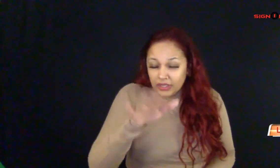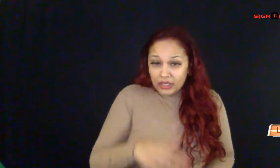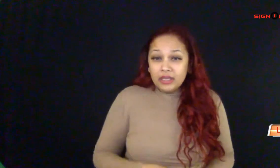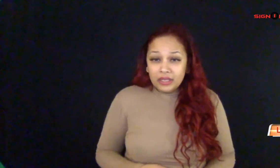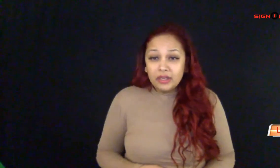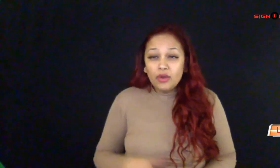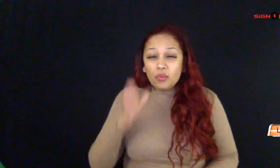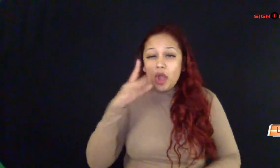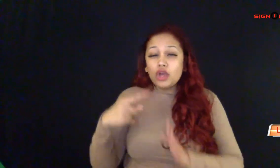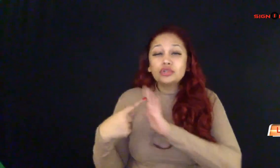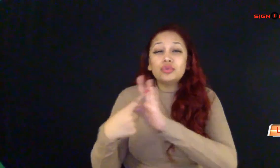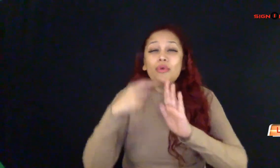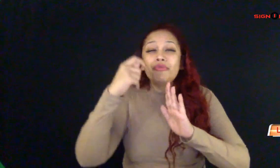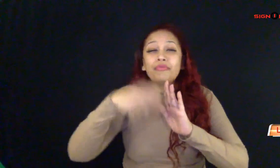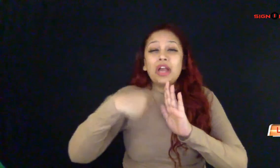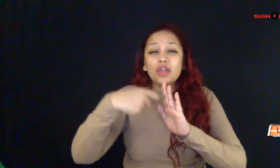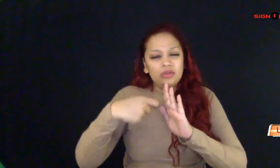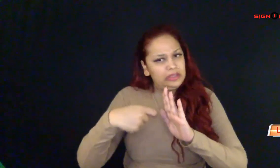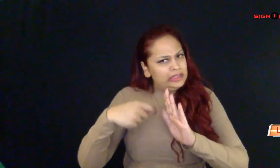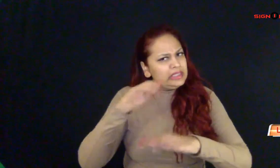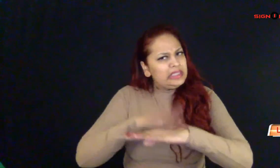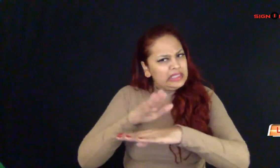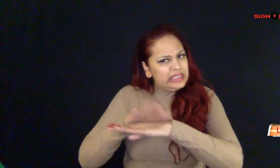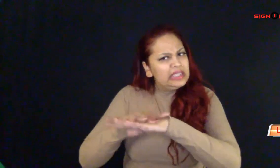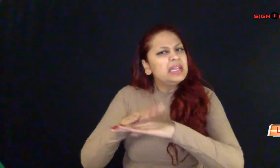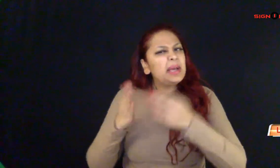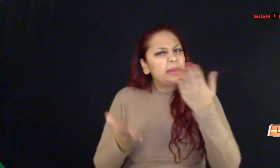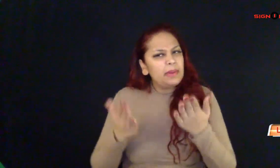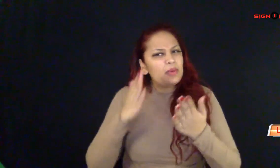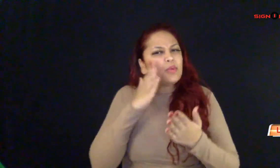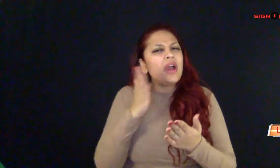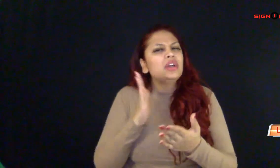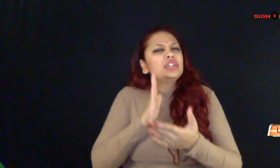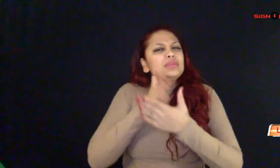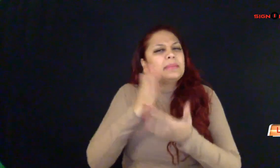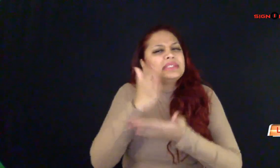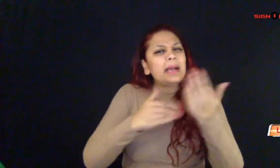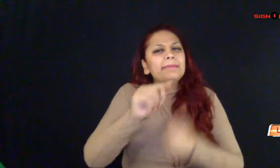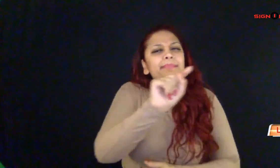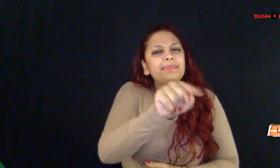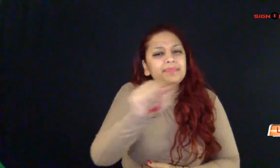A word of warning the video in this story may be disturbing to some viewers.